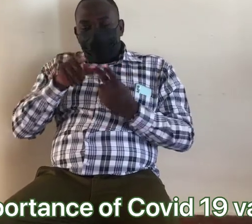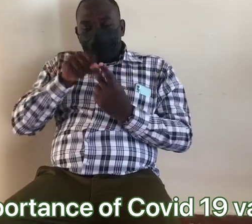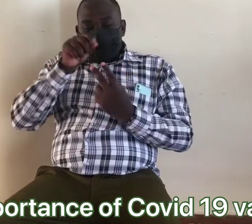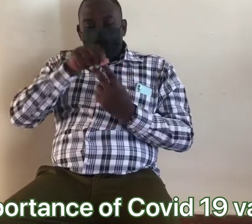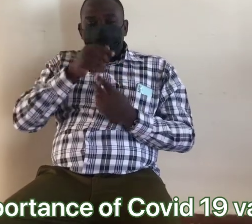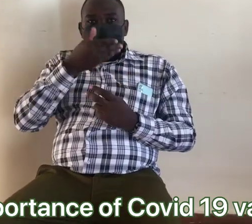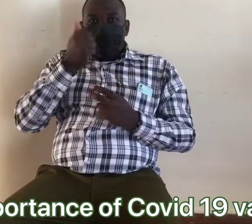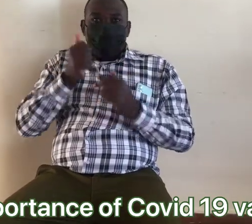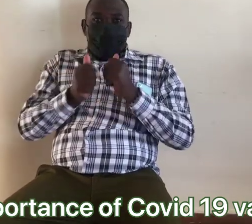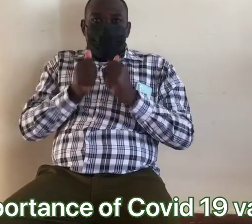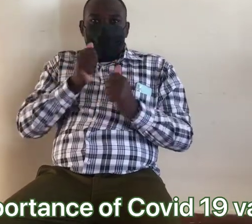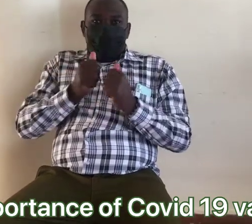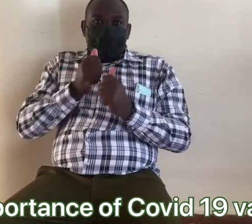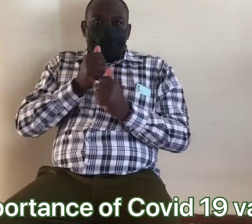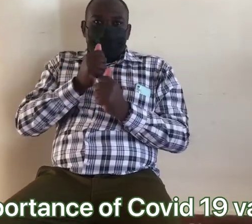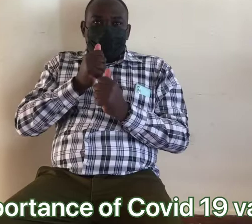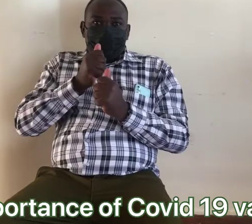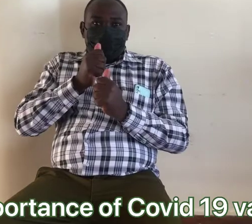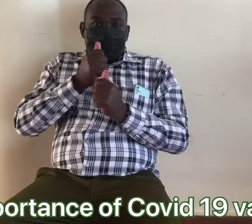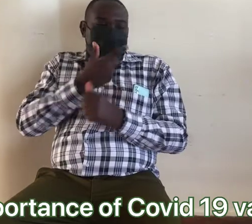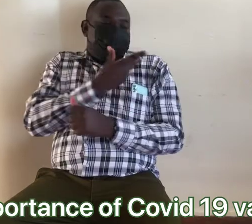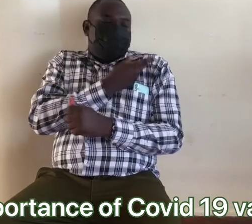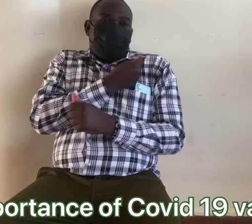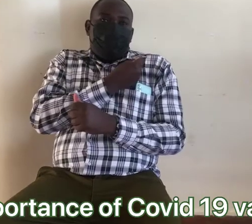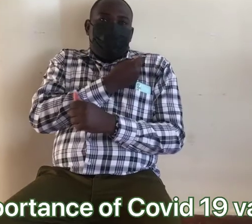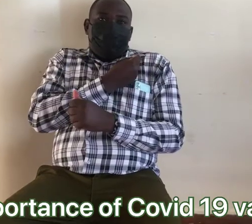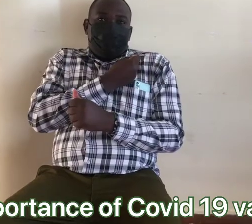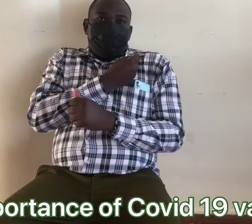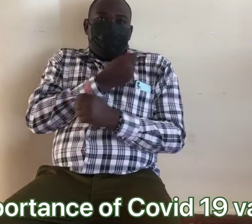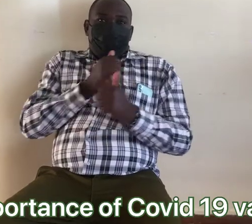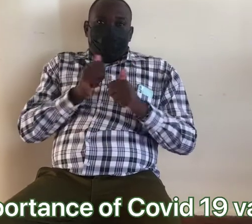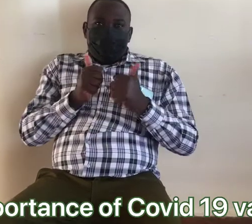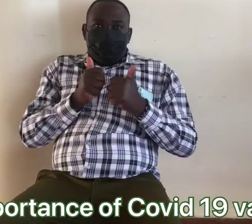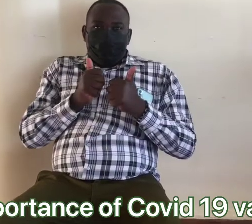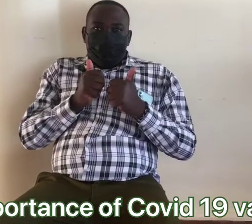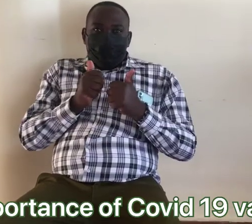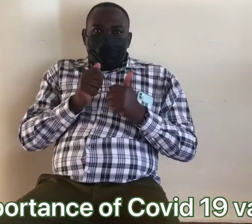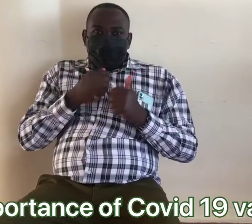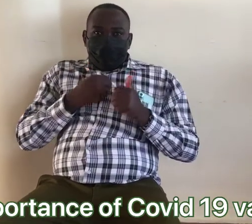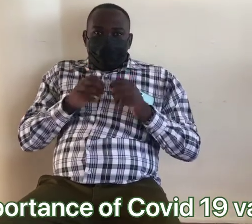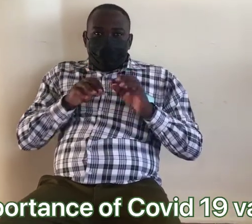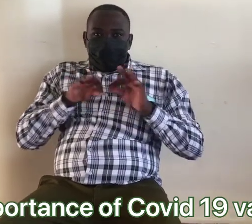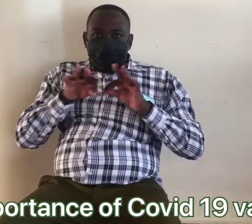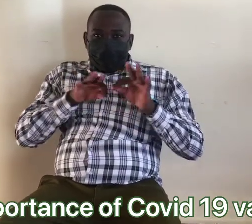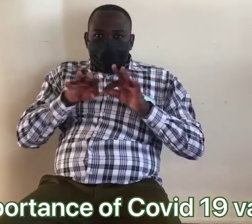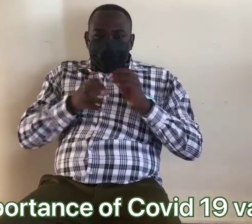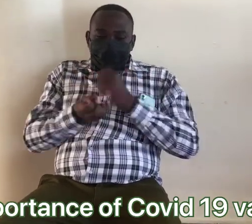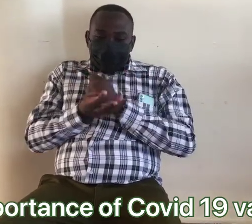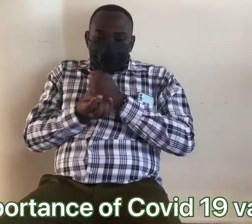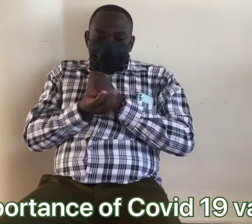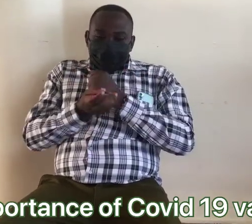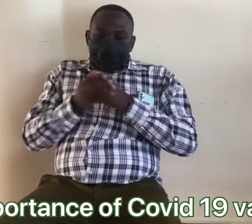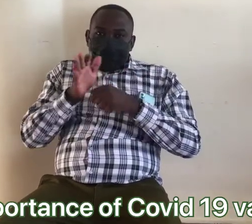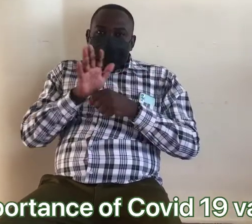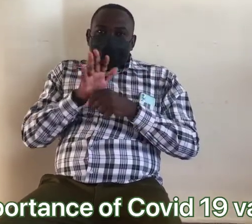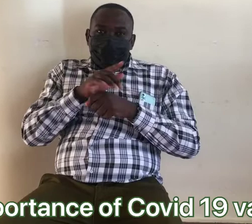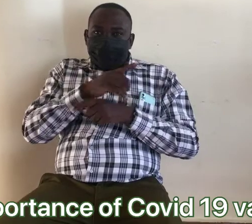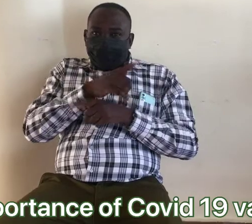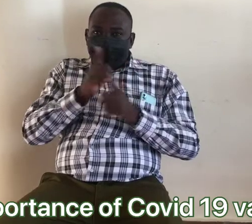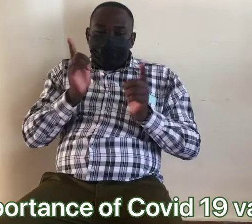You should choose which is better, to be vaccinated or sleep